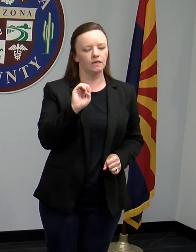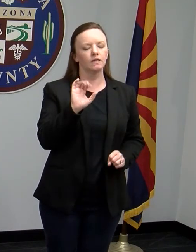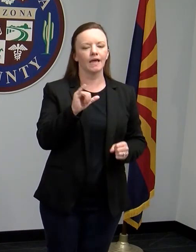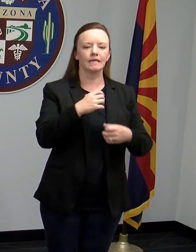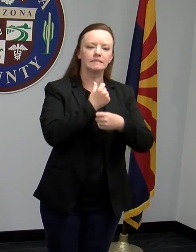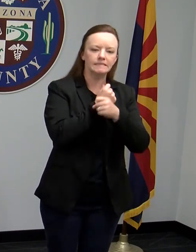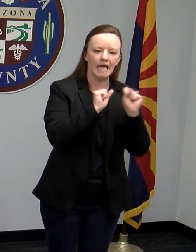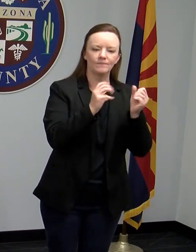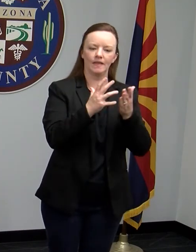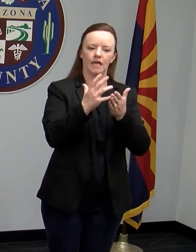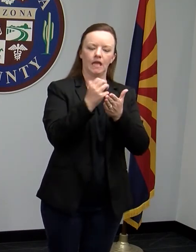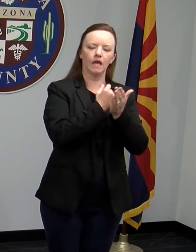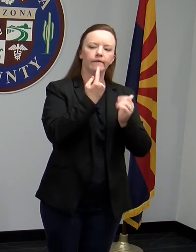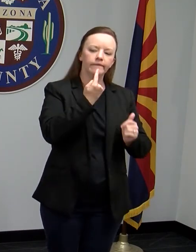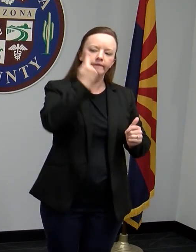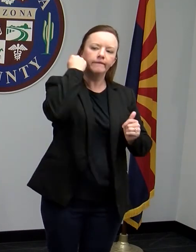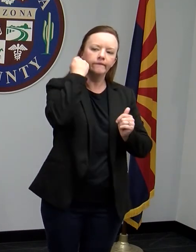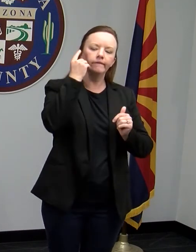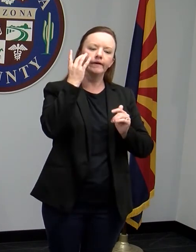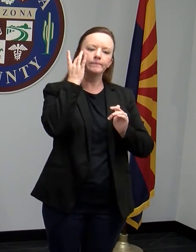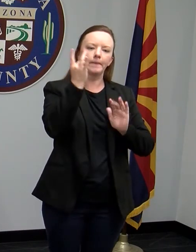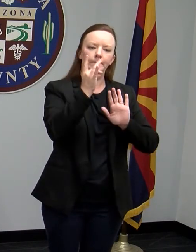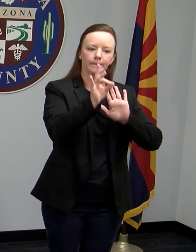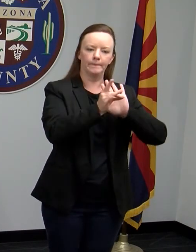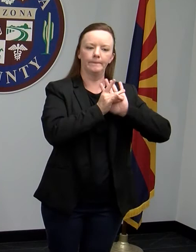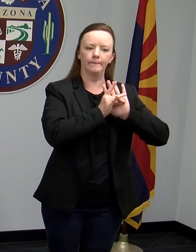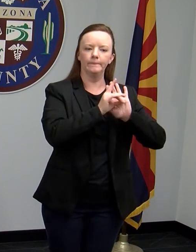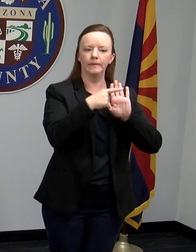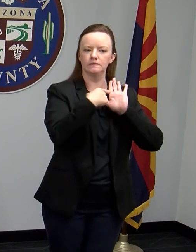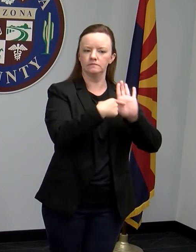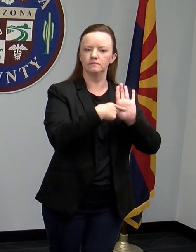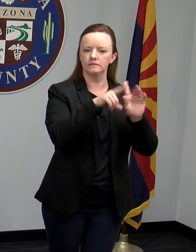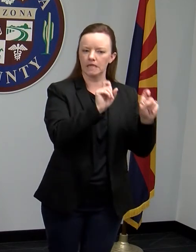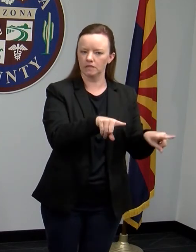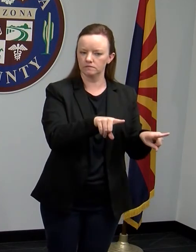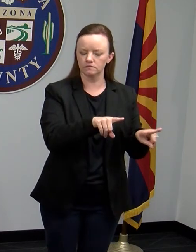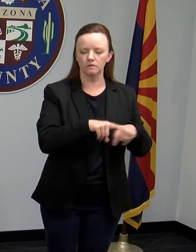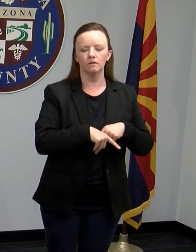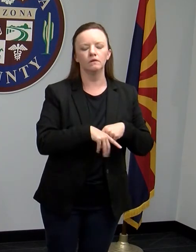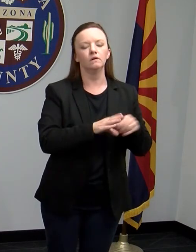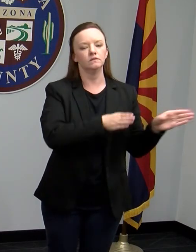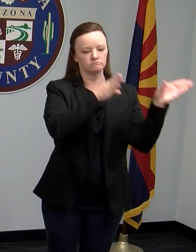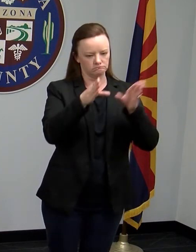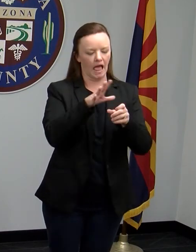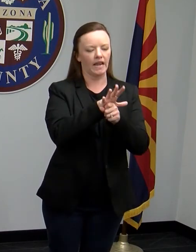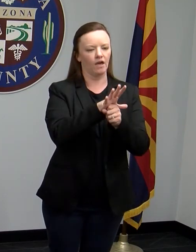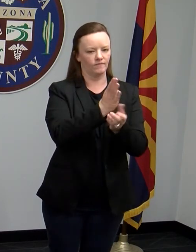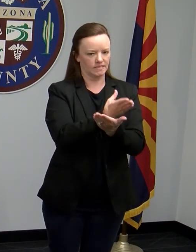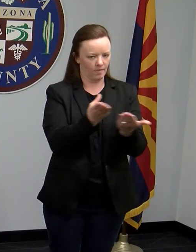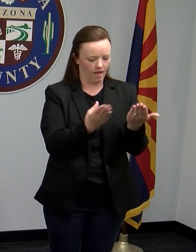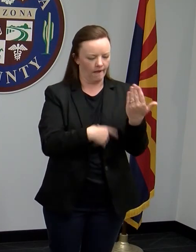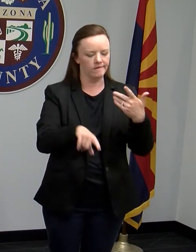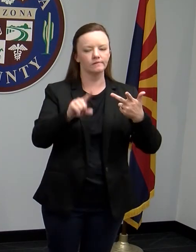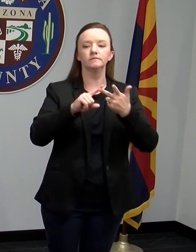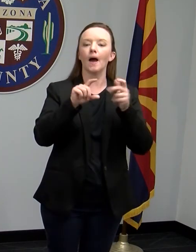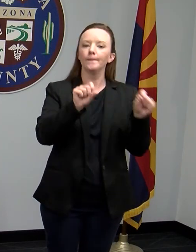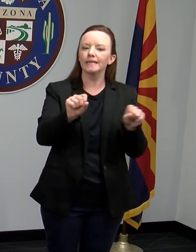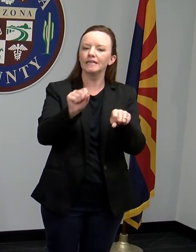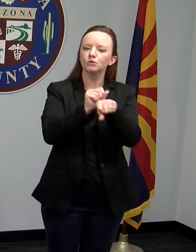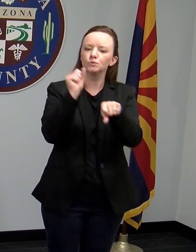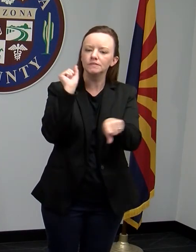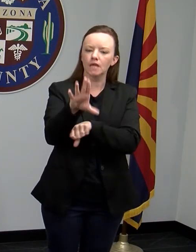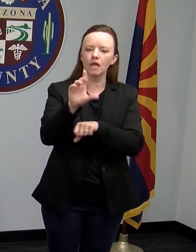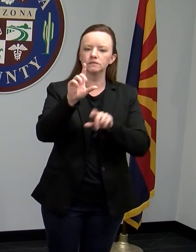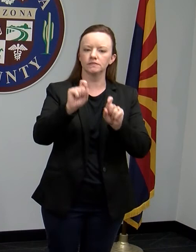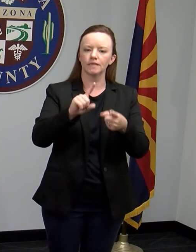specimen safely and that they have enough testing supplies and they have the capacity to send the test to a lab.